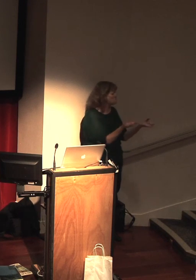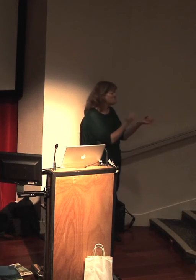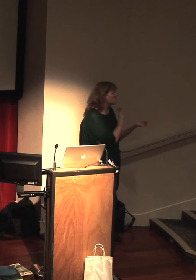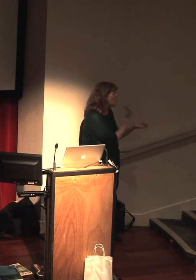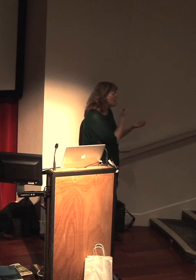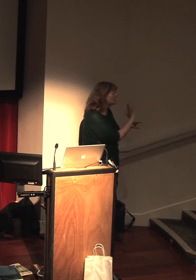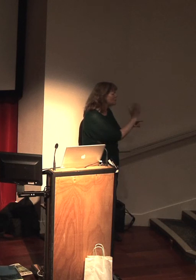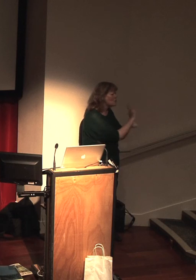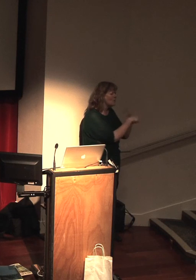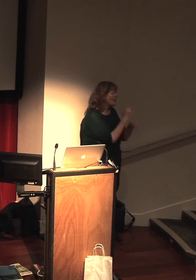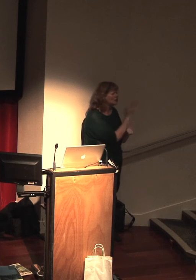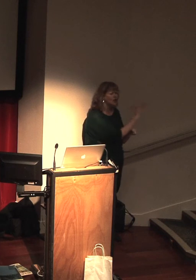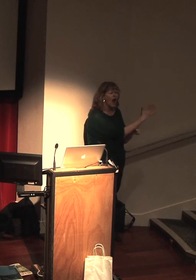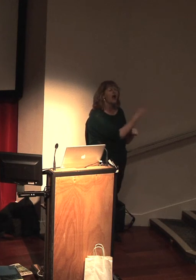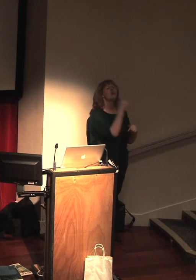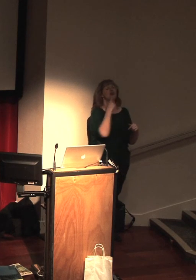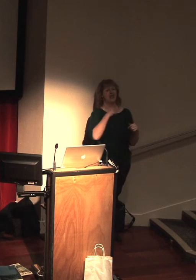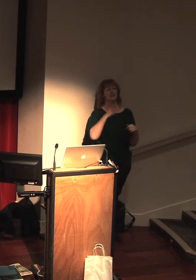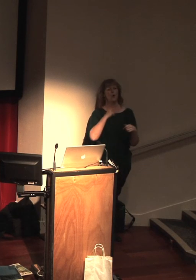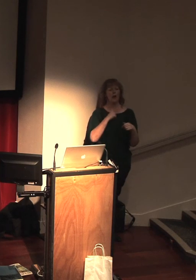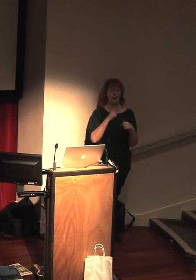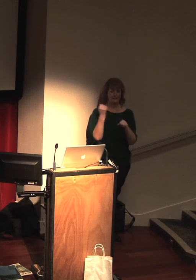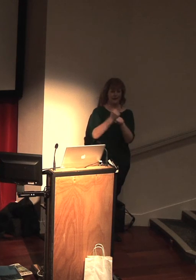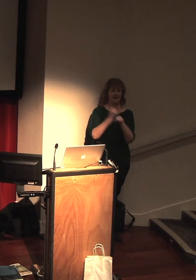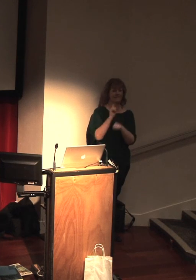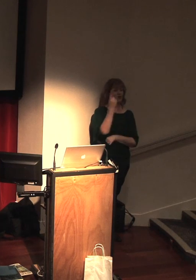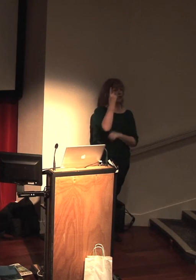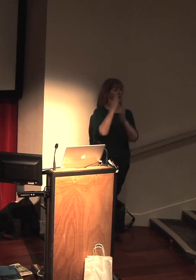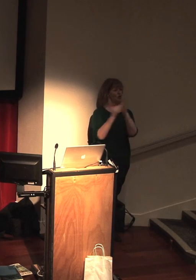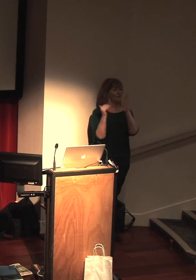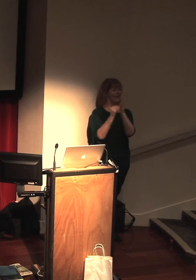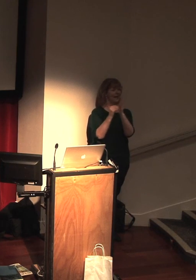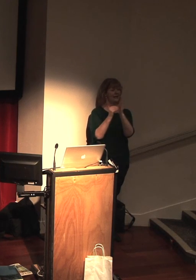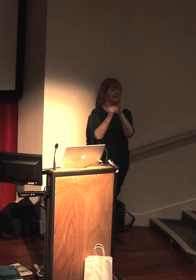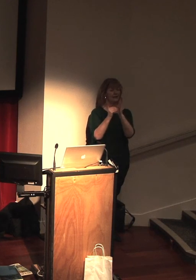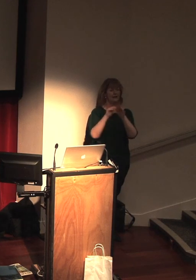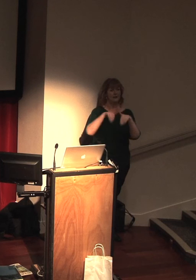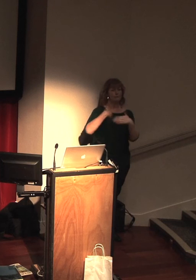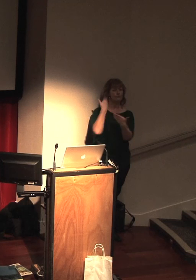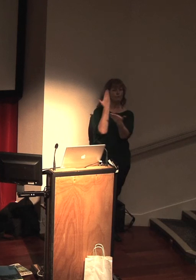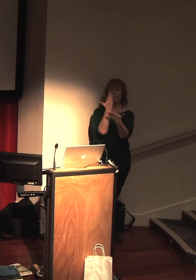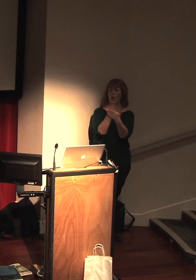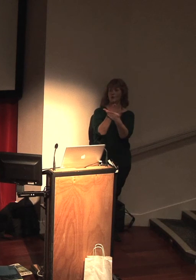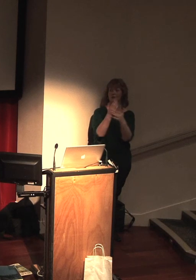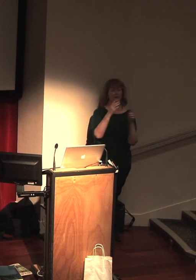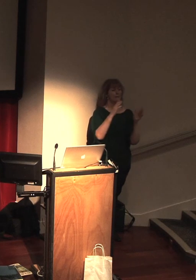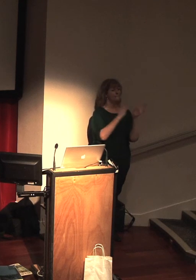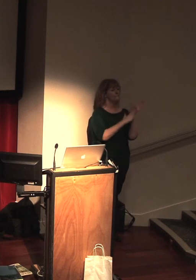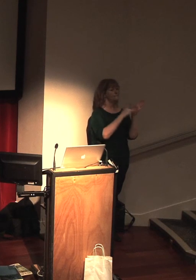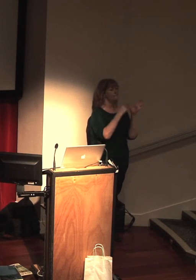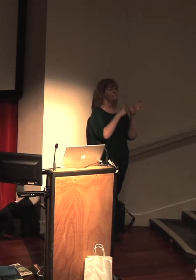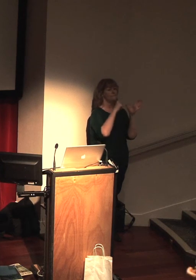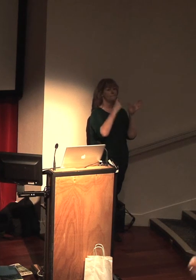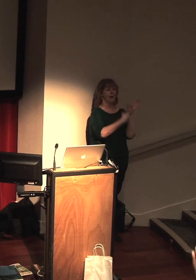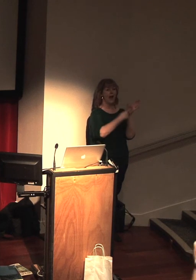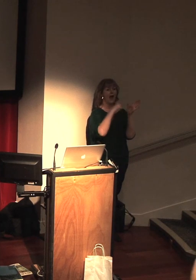was my opportunity. We made that first film on New Zealand. We pitched a documentary on Marco sharks immediately afterwards to Natural History. We pitched